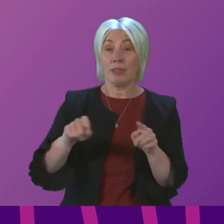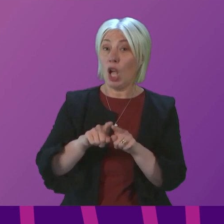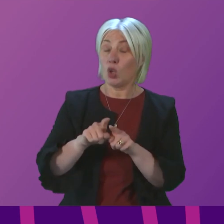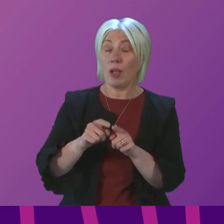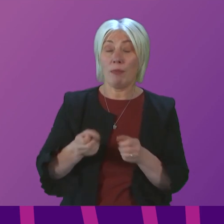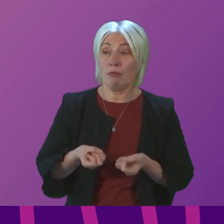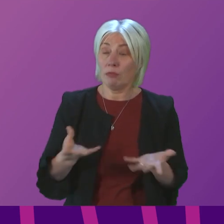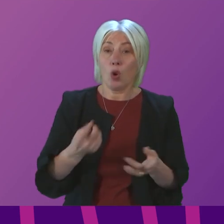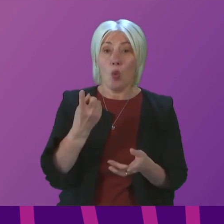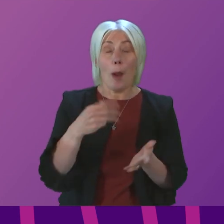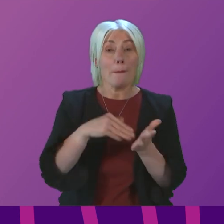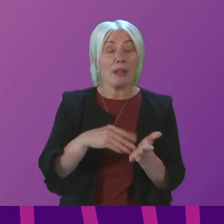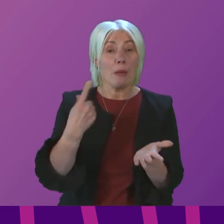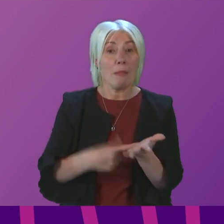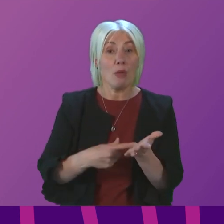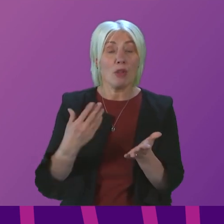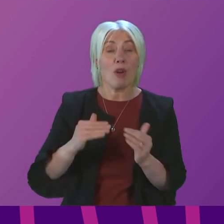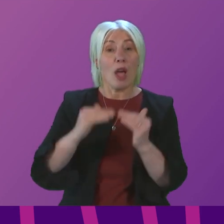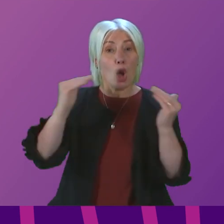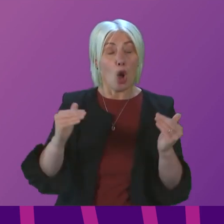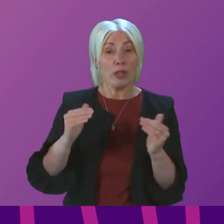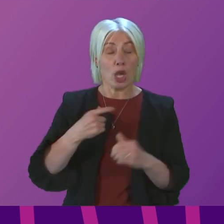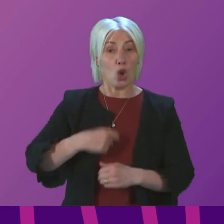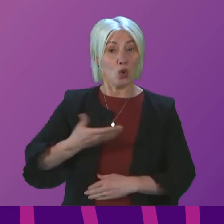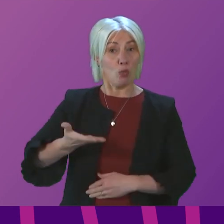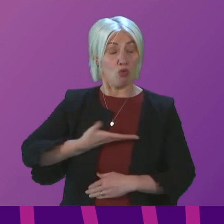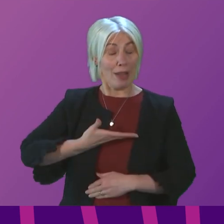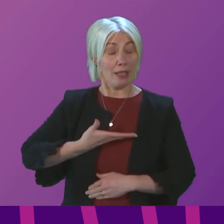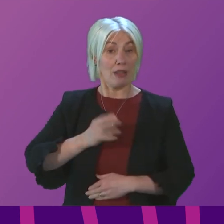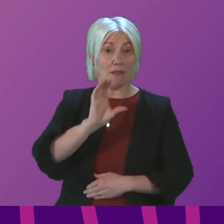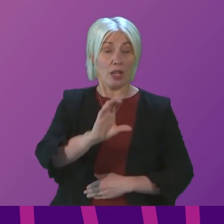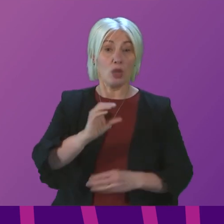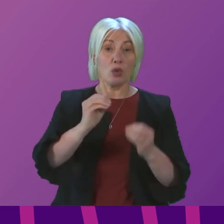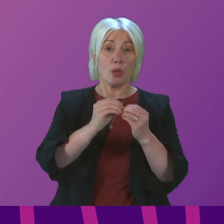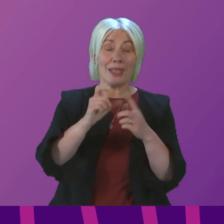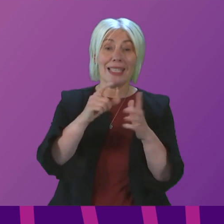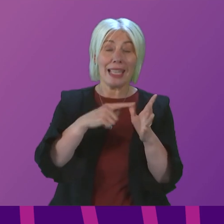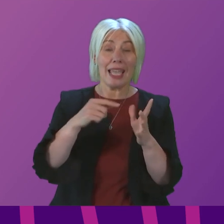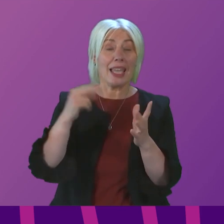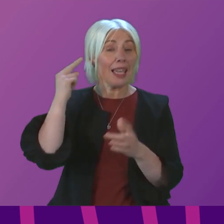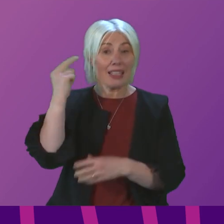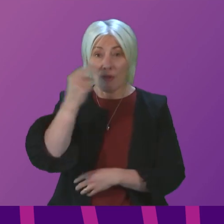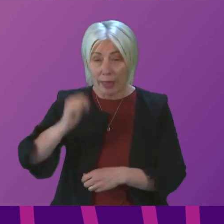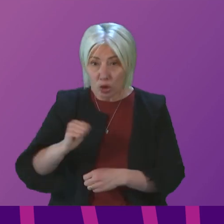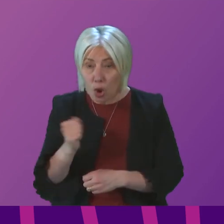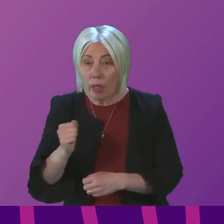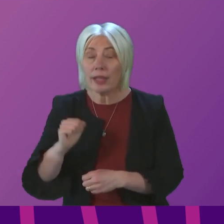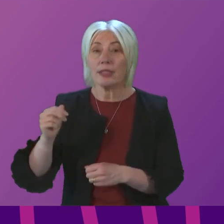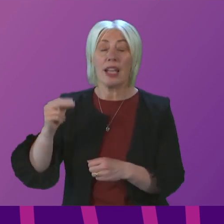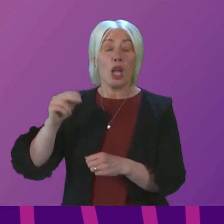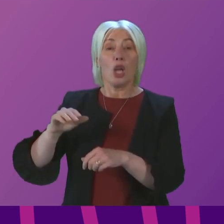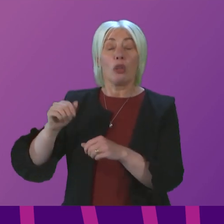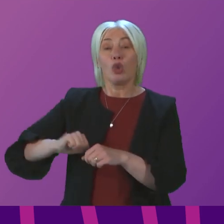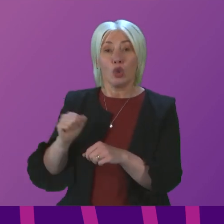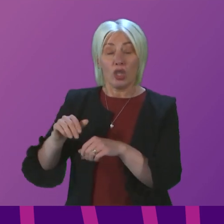have provided over £1 million of funding from the Equality and Human Rights Fund to the British Deaf Association Scotland, Deaf Blind Scotland and the Scottish Ethnic